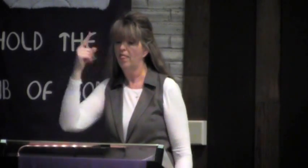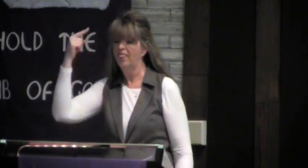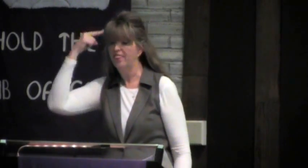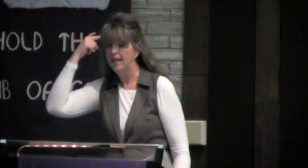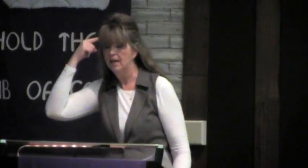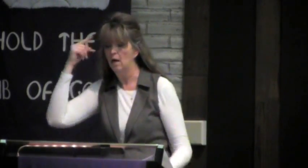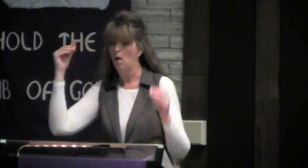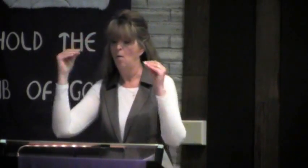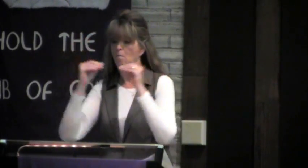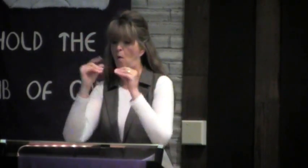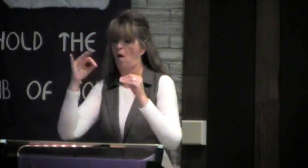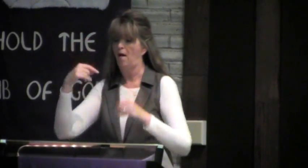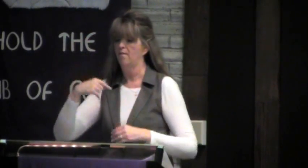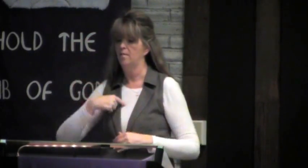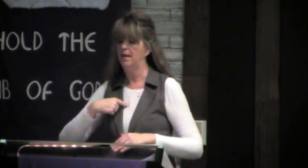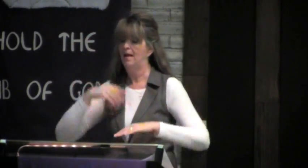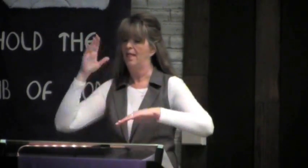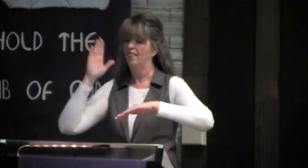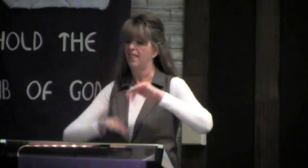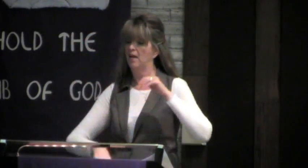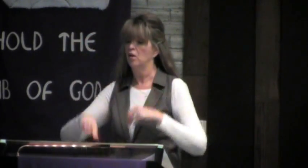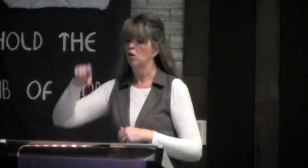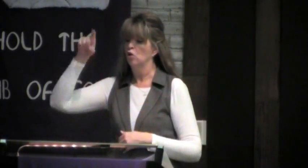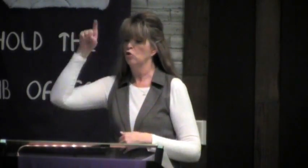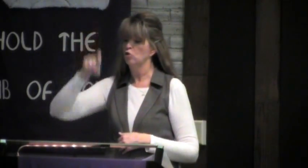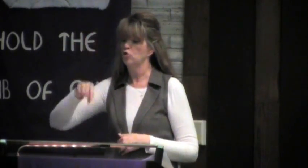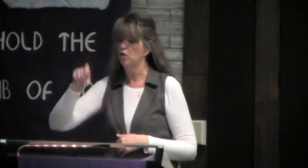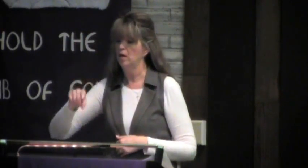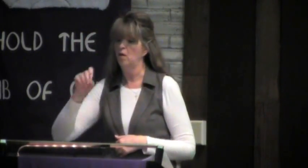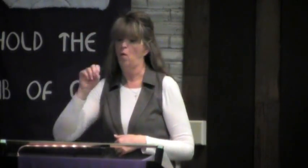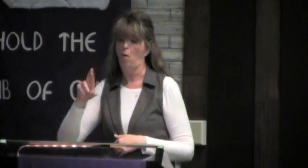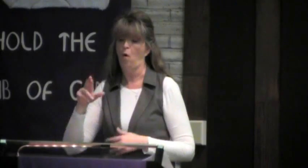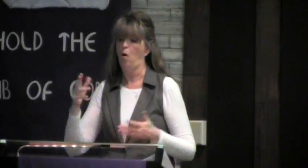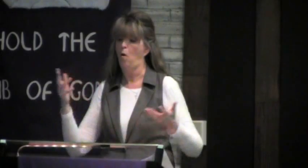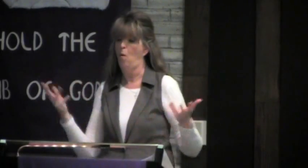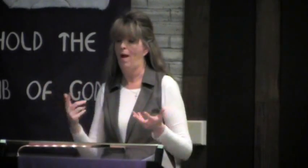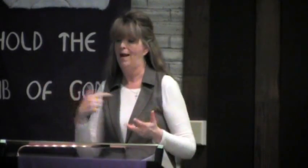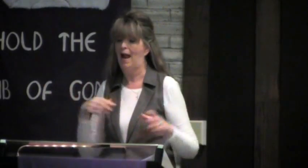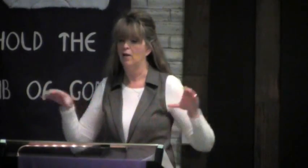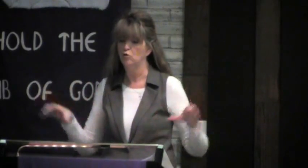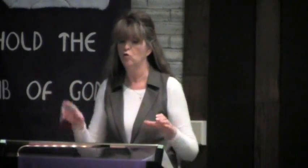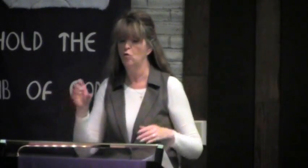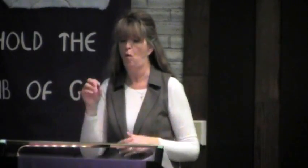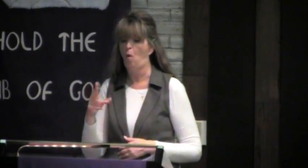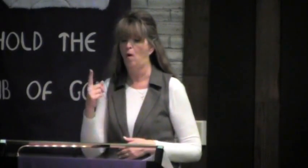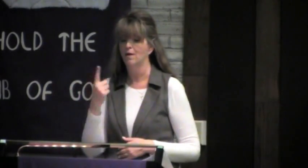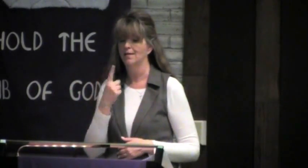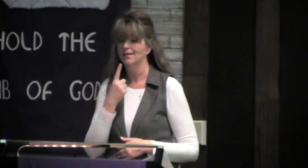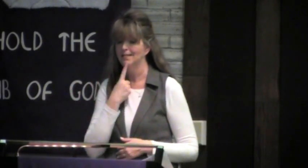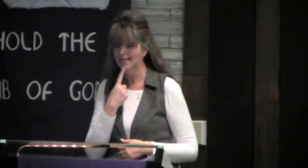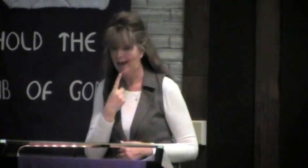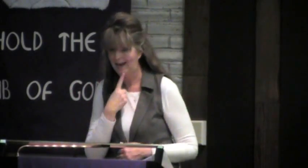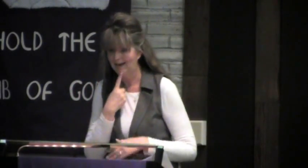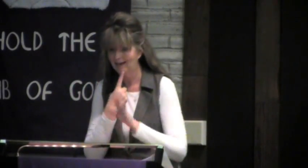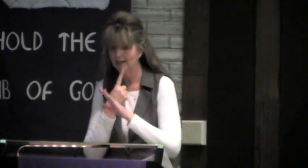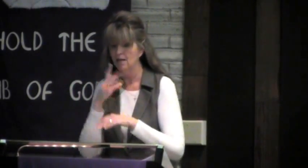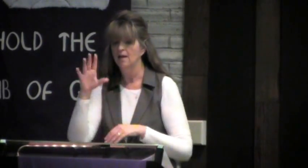refrain, so no one will think more of me than is warranted by what I do or say.